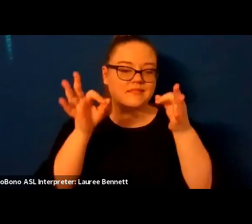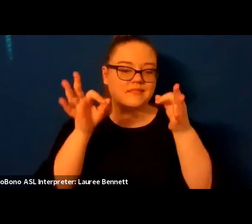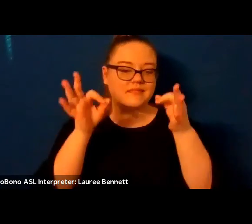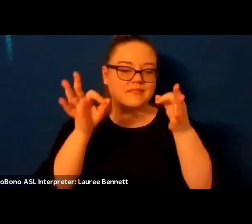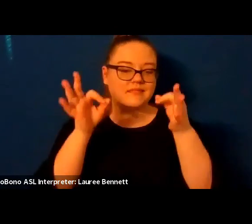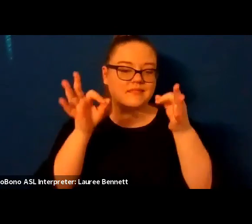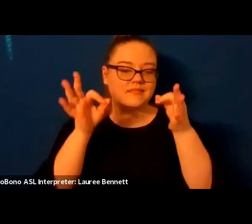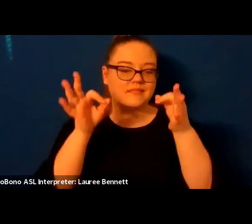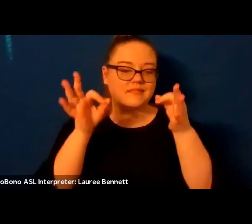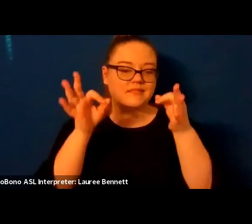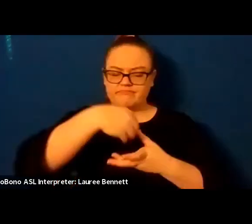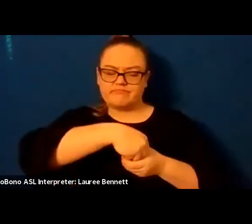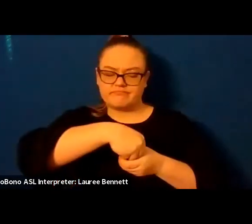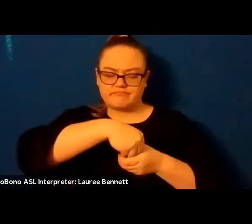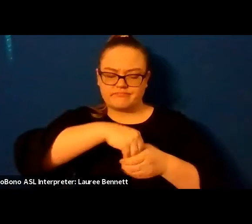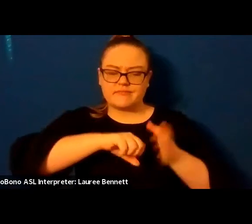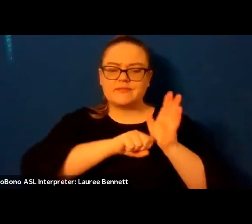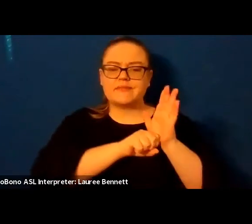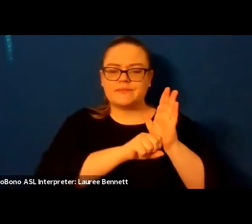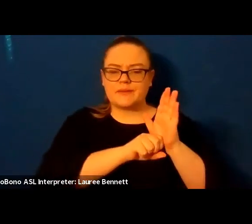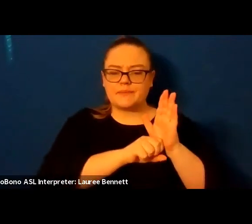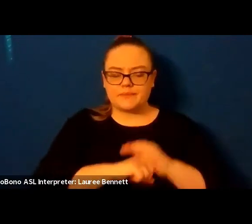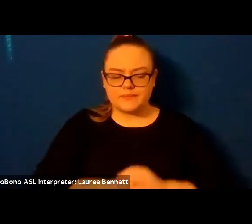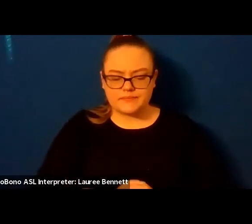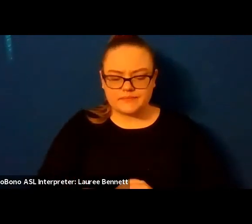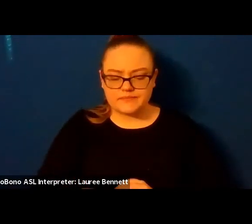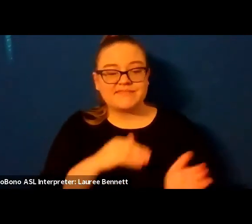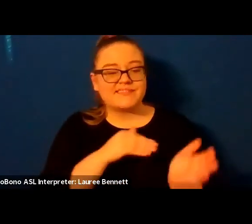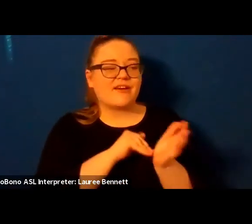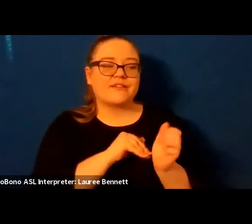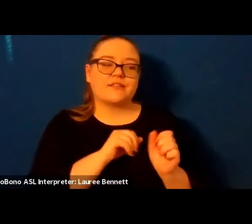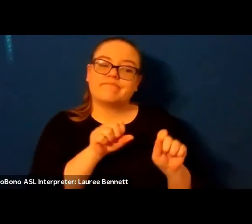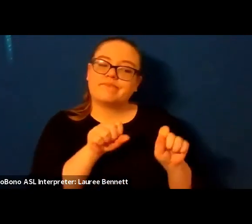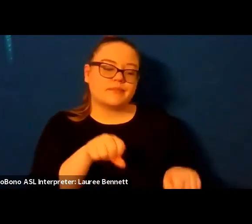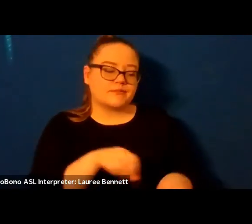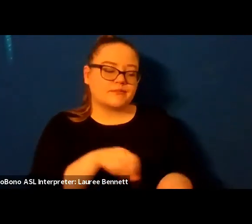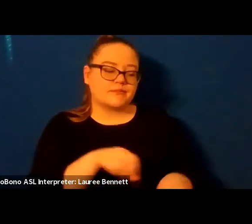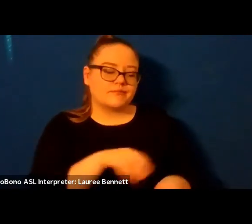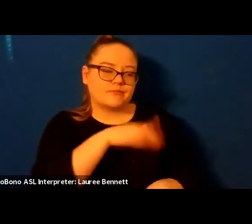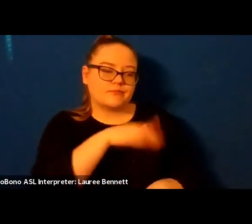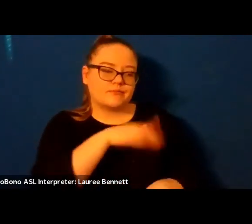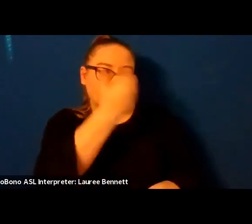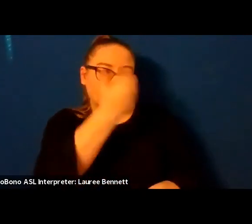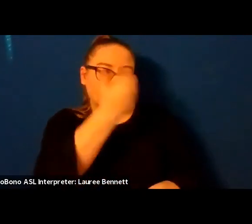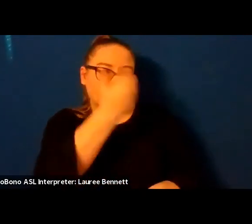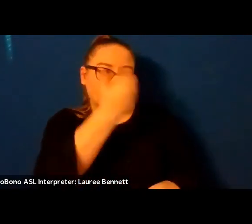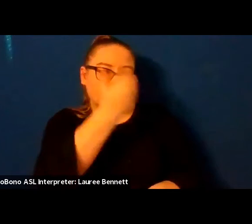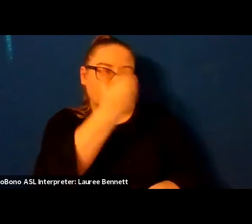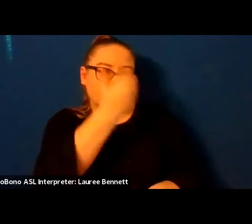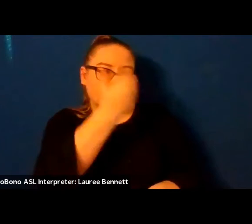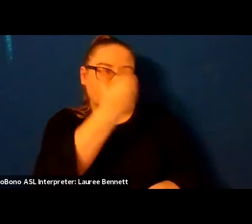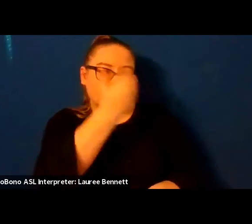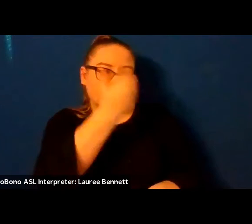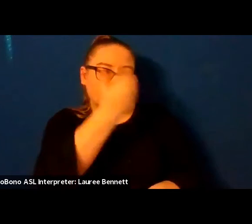says we may never know there is enough night sky in his words for you to fall away